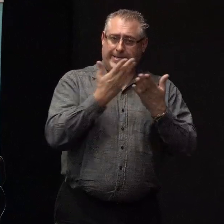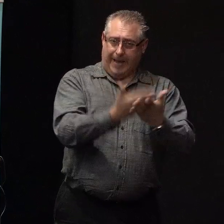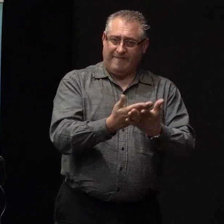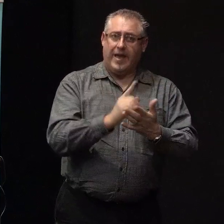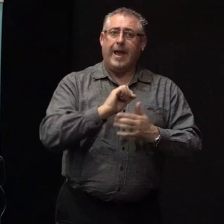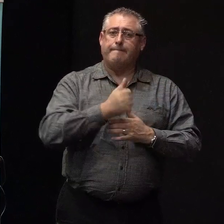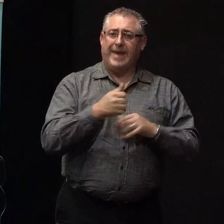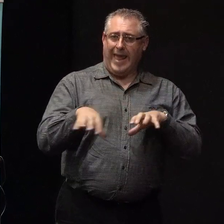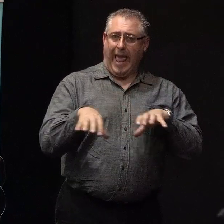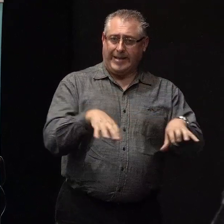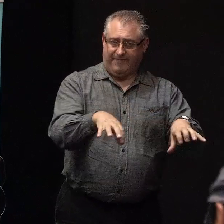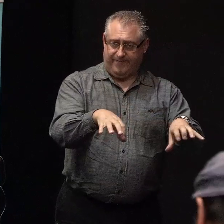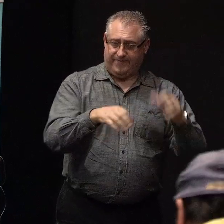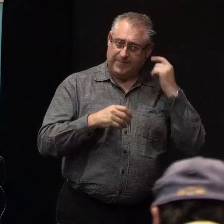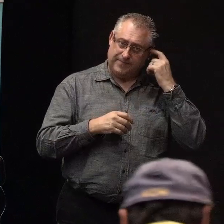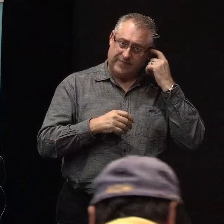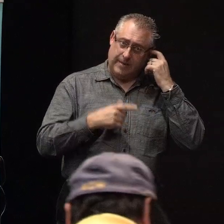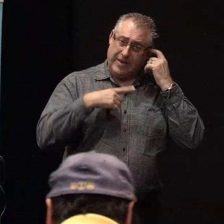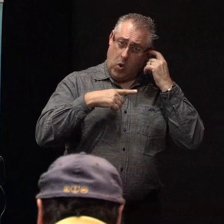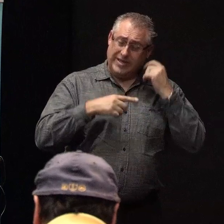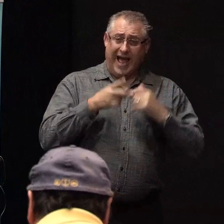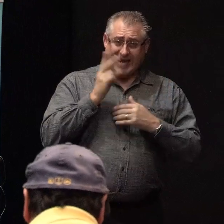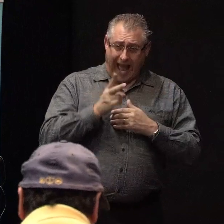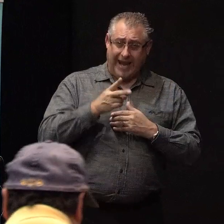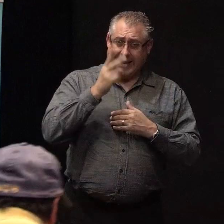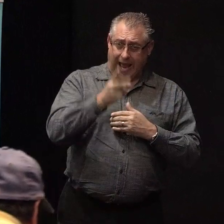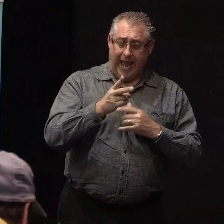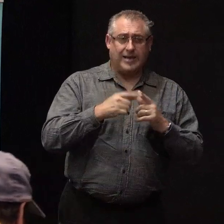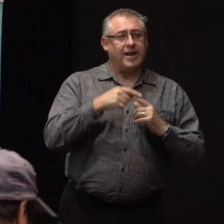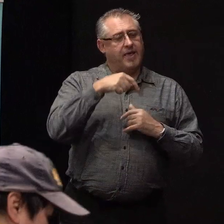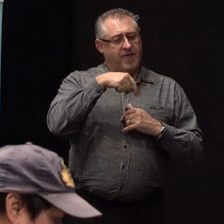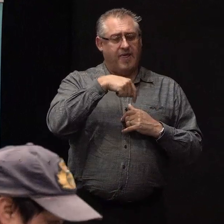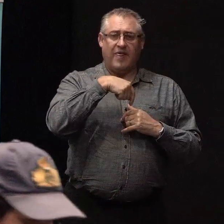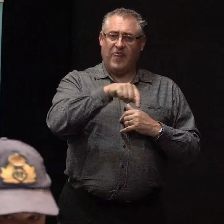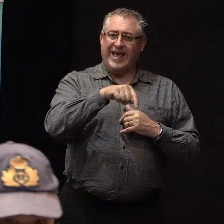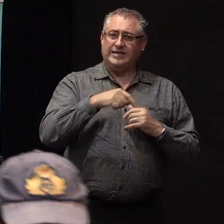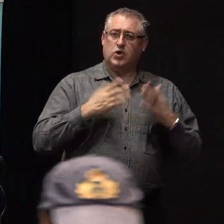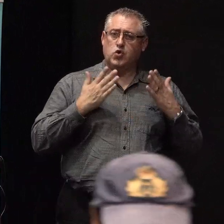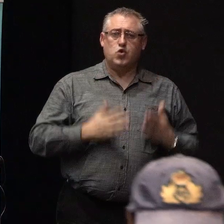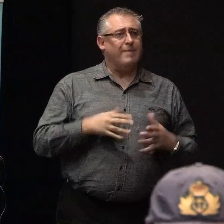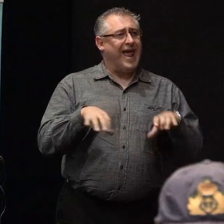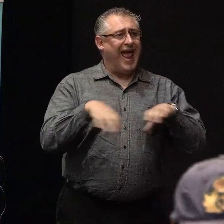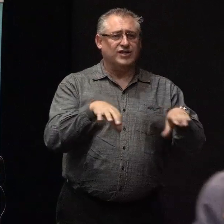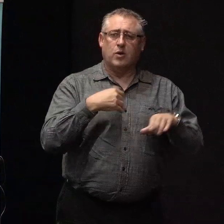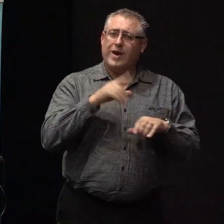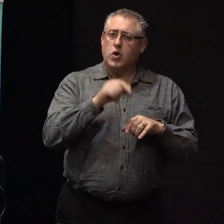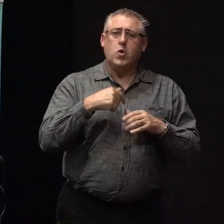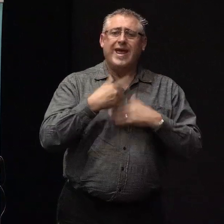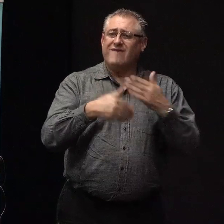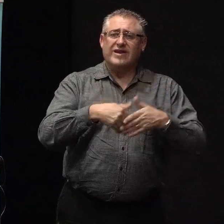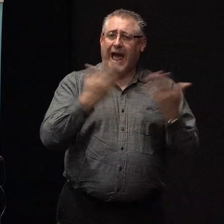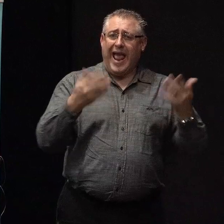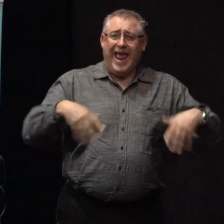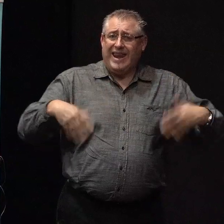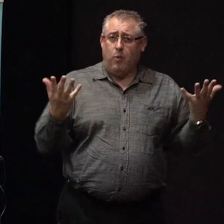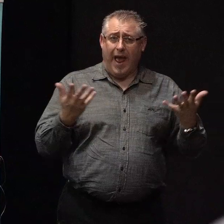active. Because again and again, these human actions that we do every day anyway. Have